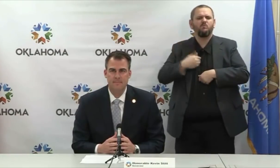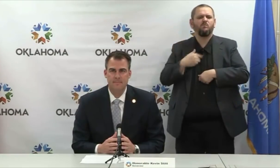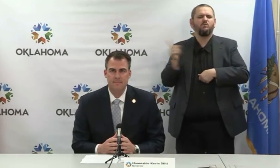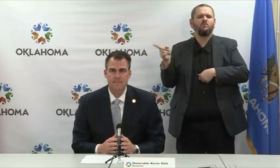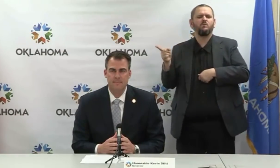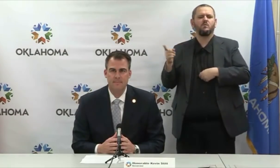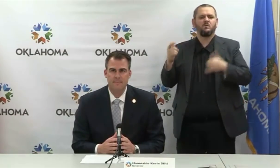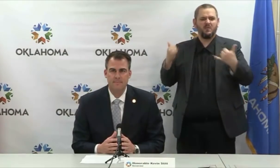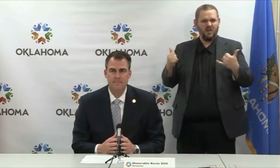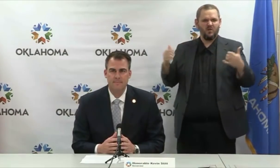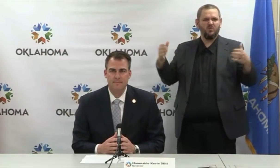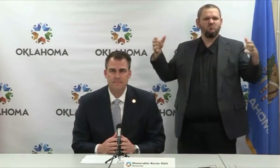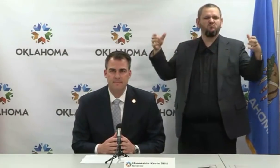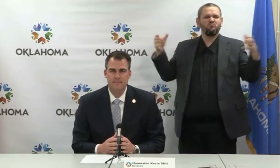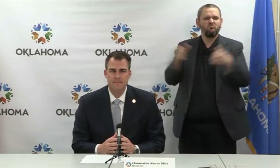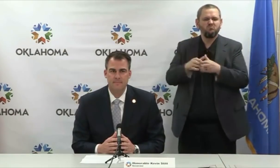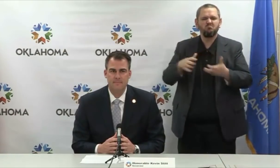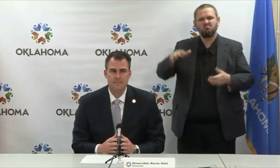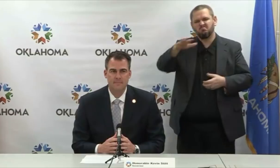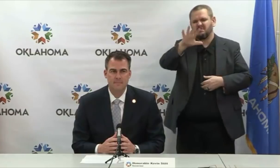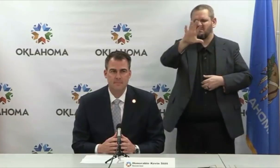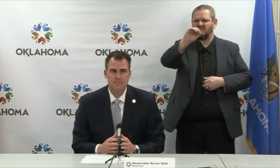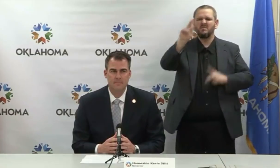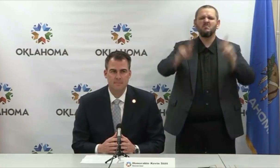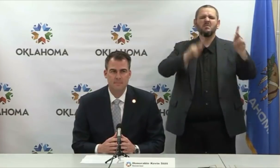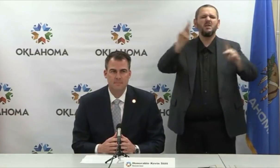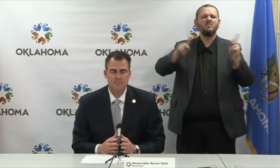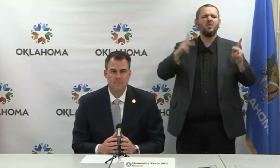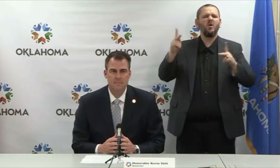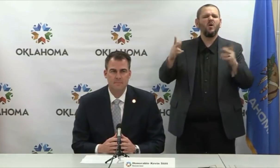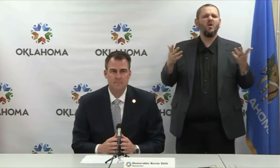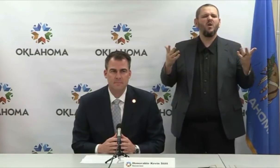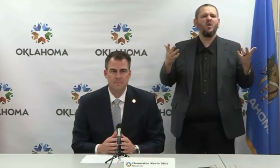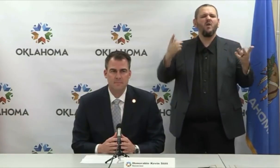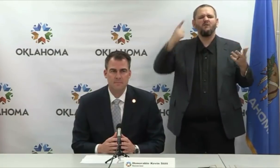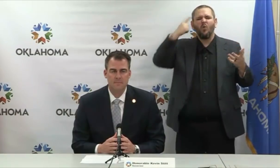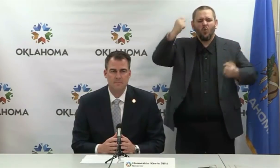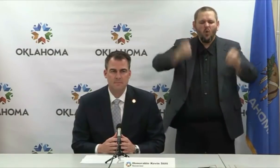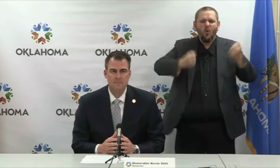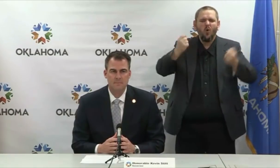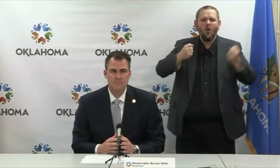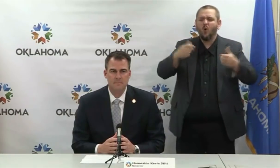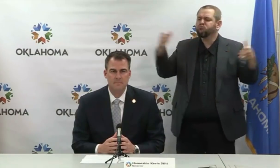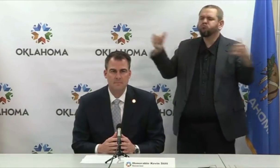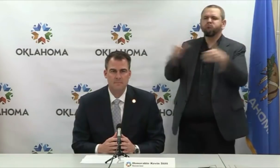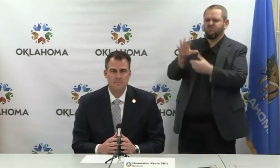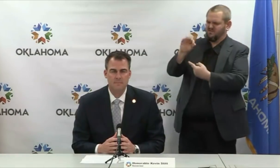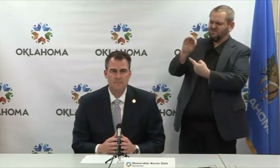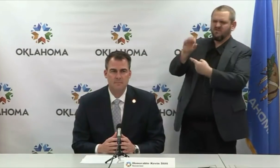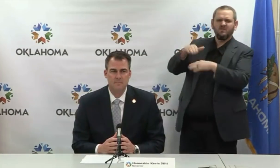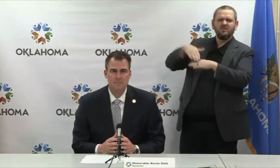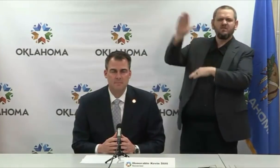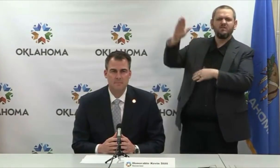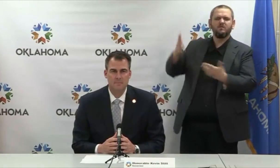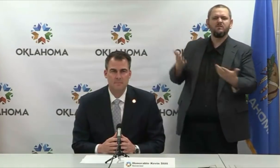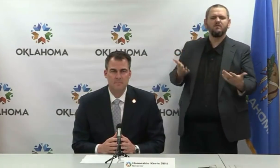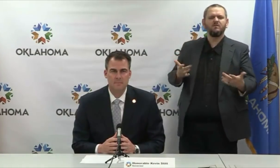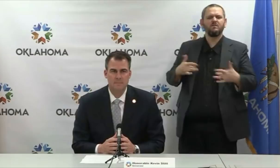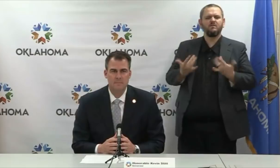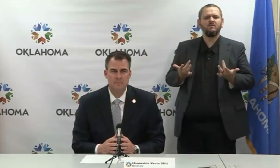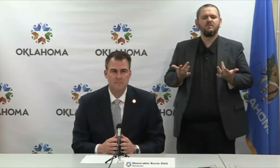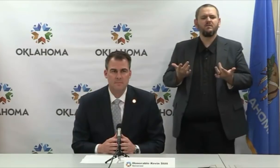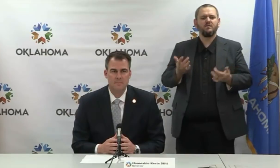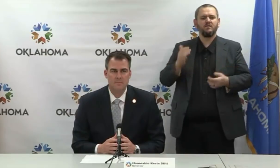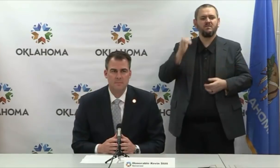for used cars. They are listed as essential under your order, but at the same time, it's violating the group of